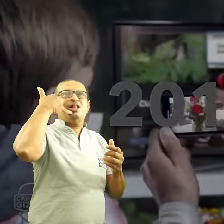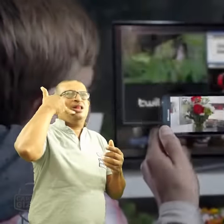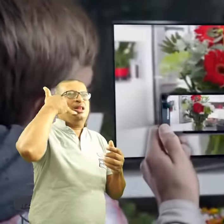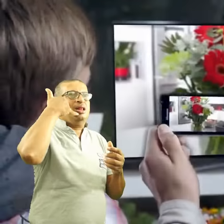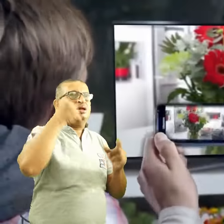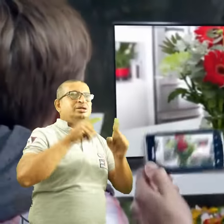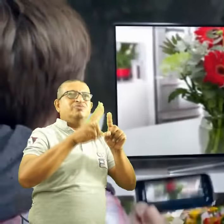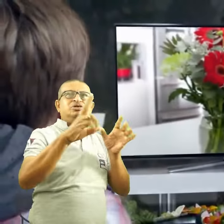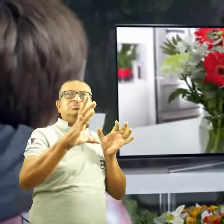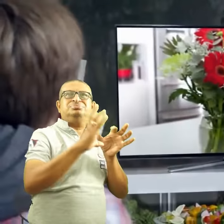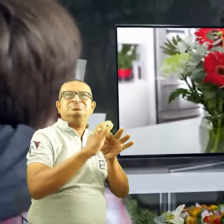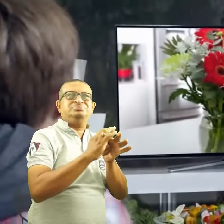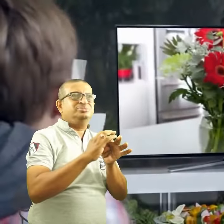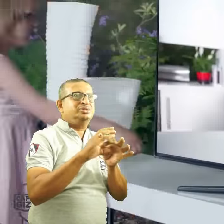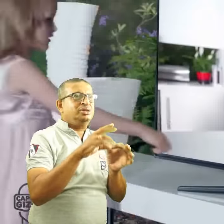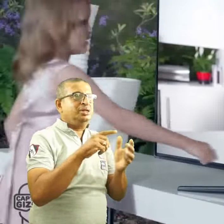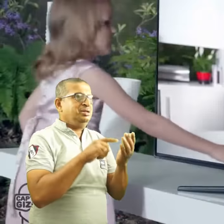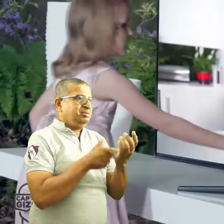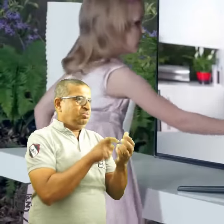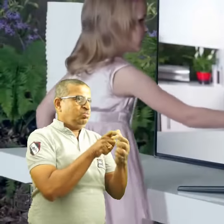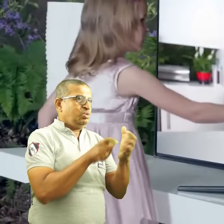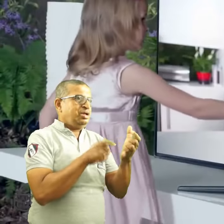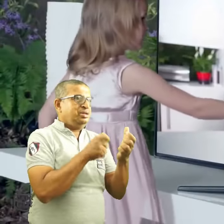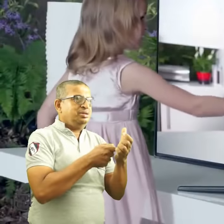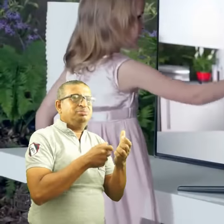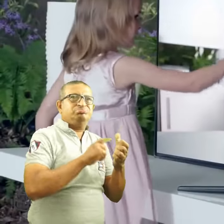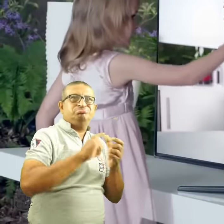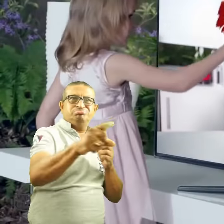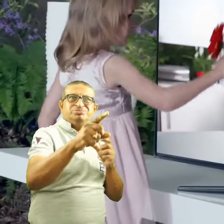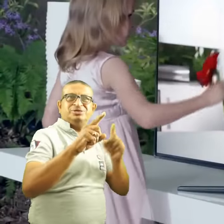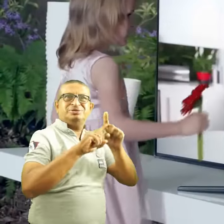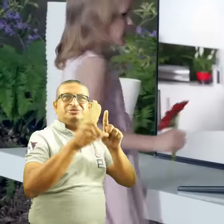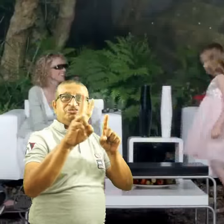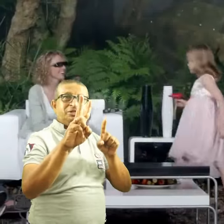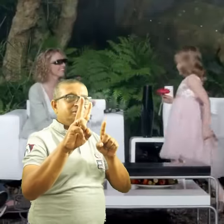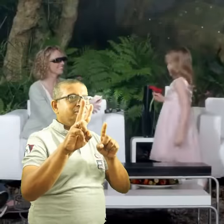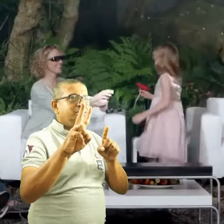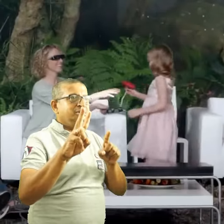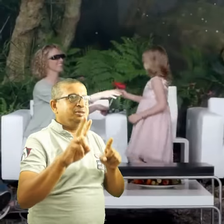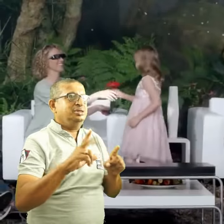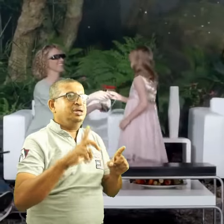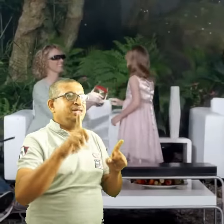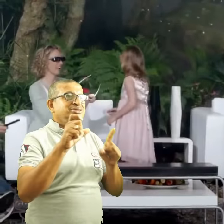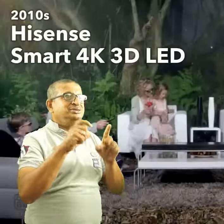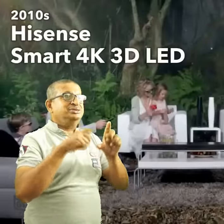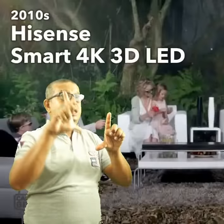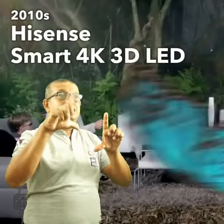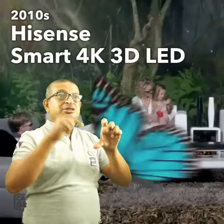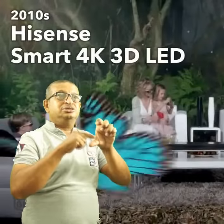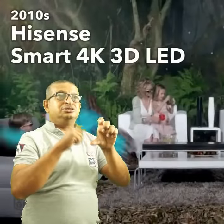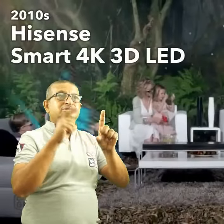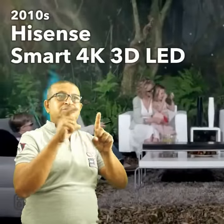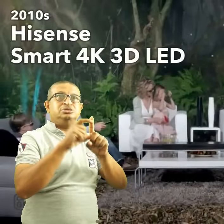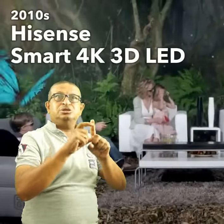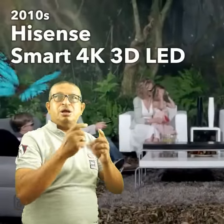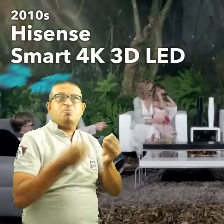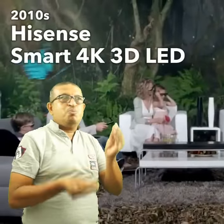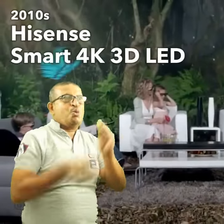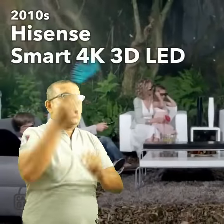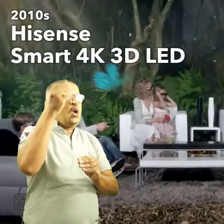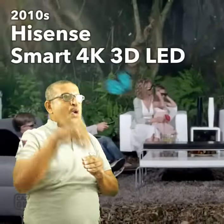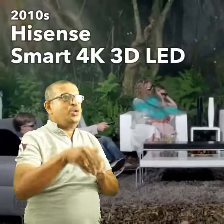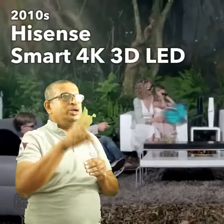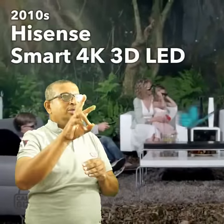We started the 2010s with the best combination of tech money can buy. 4K, LED, and 3D,